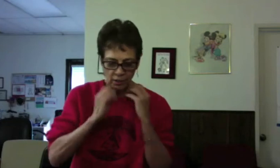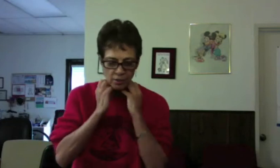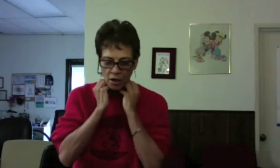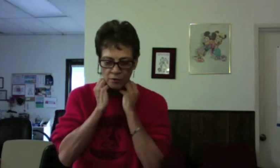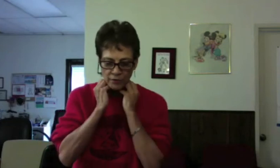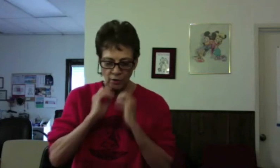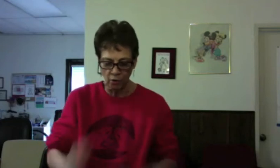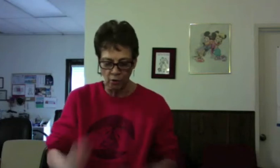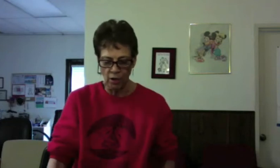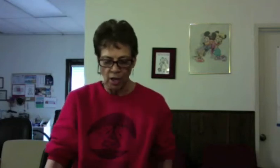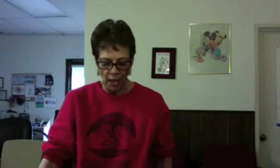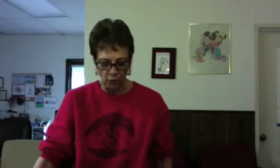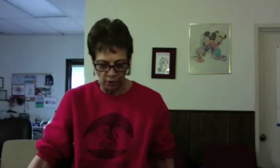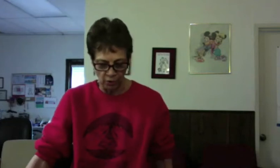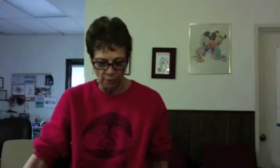guitar when they're lower. And we're going to go up.